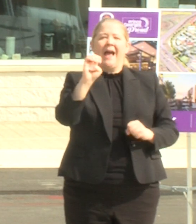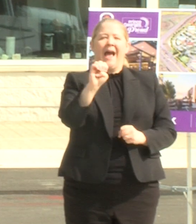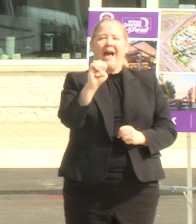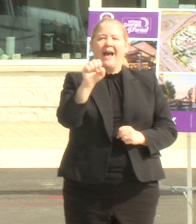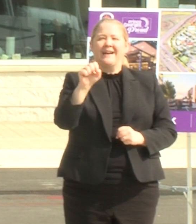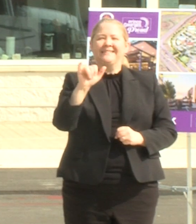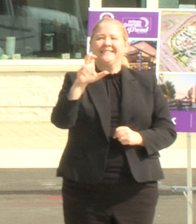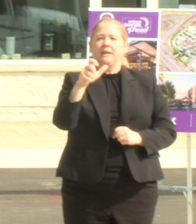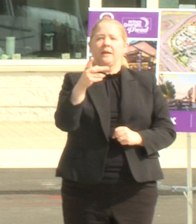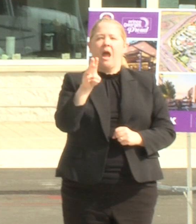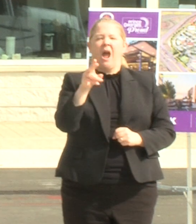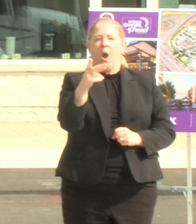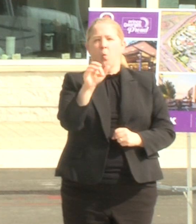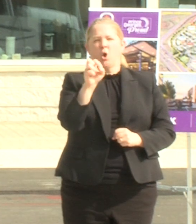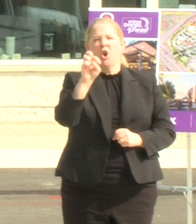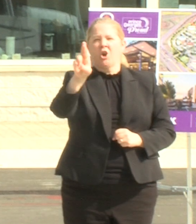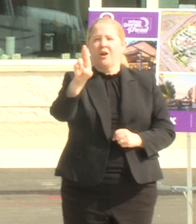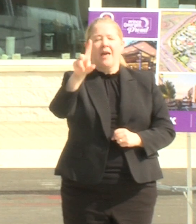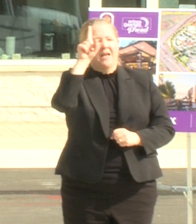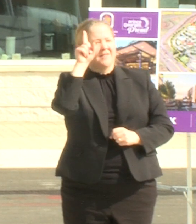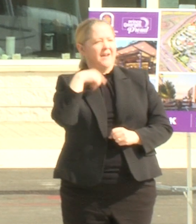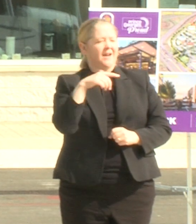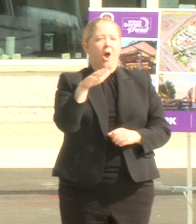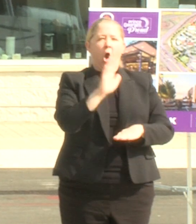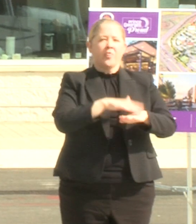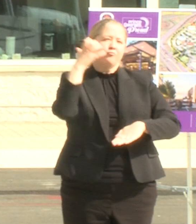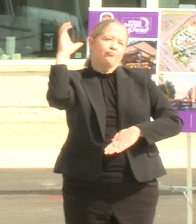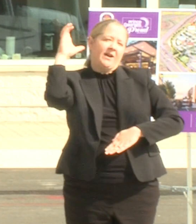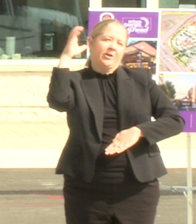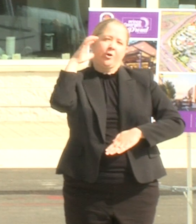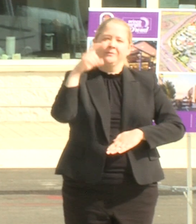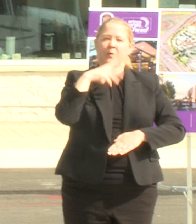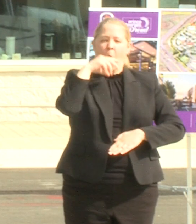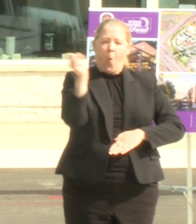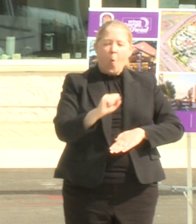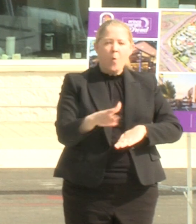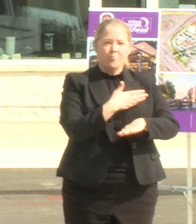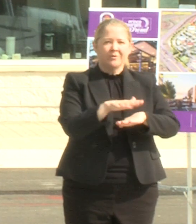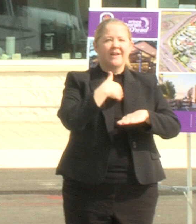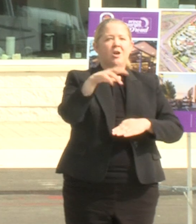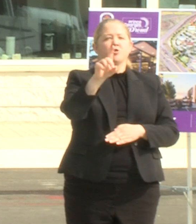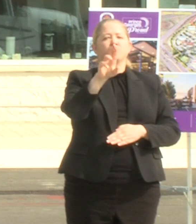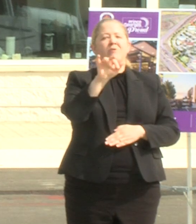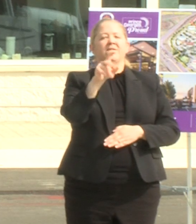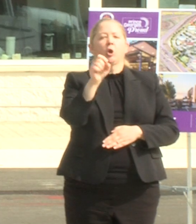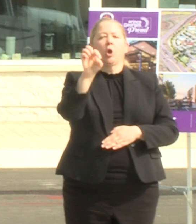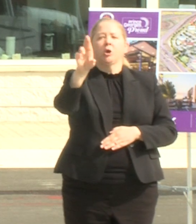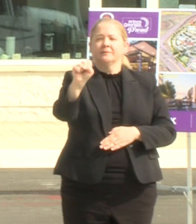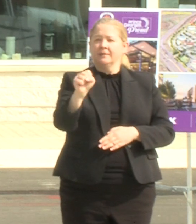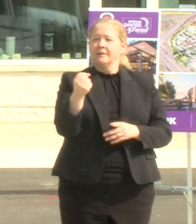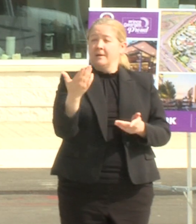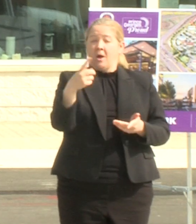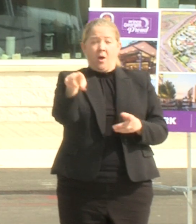am radio was prevalent and the drifters were on the radio and also a lot of old school people know this but central avenue